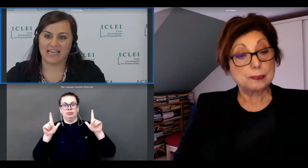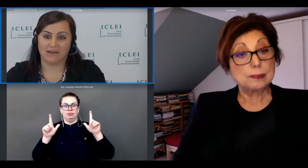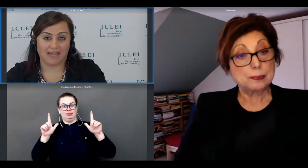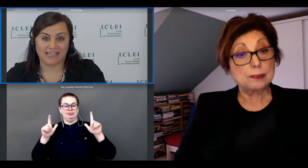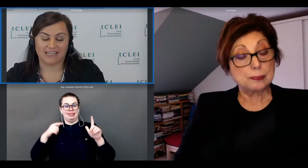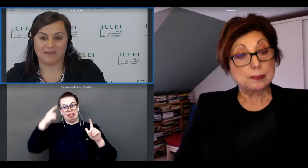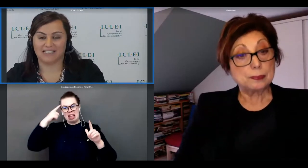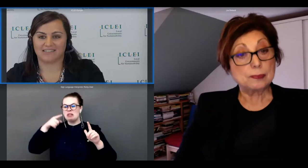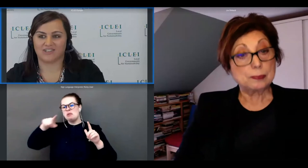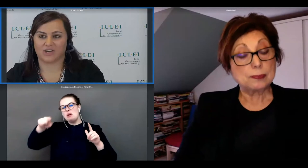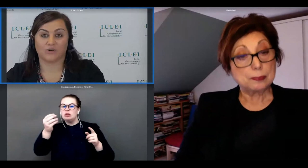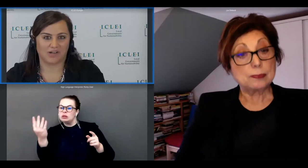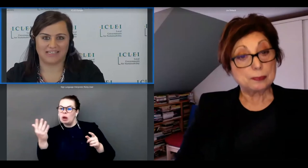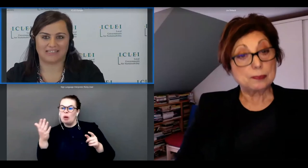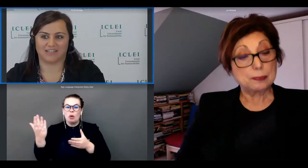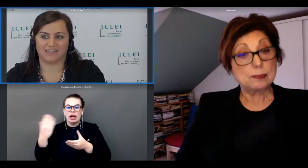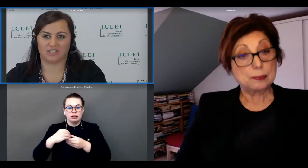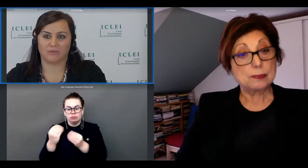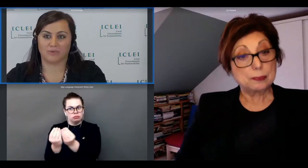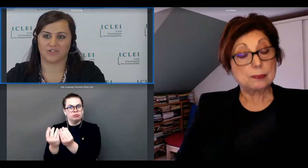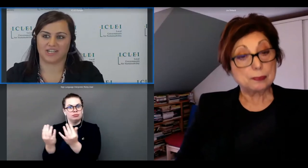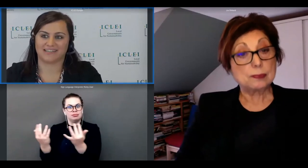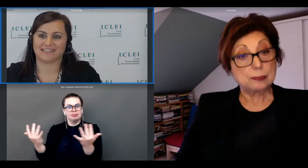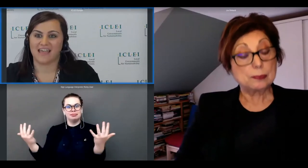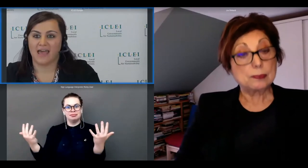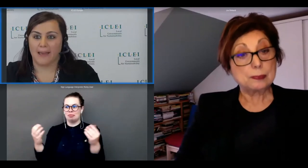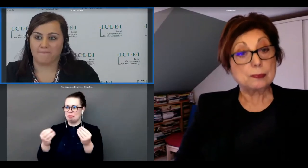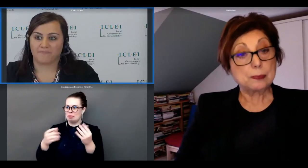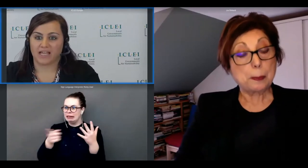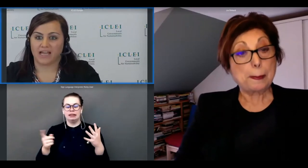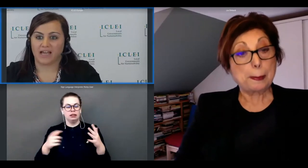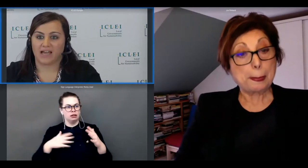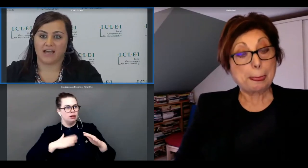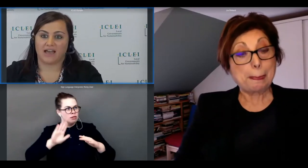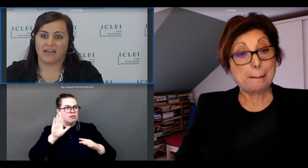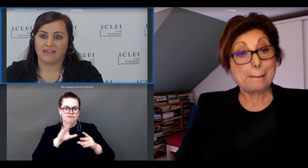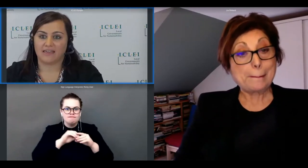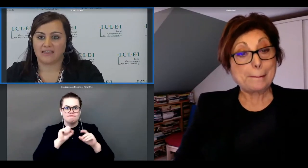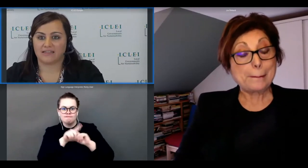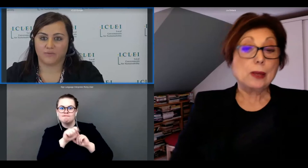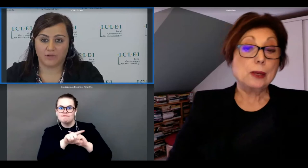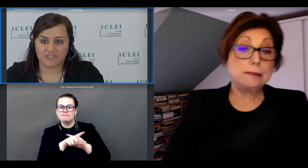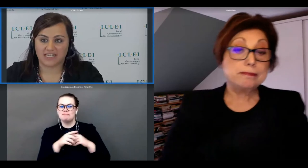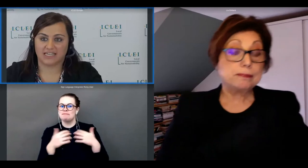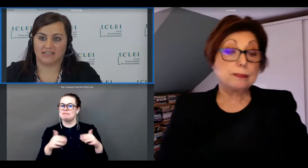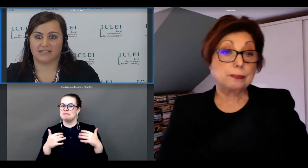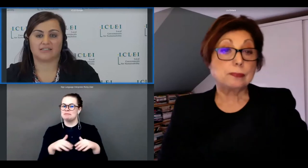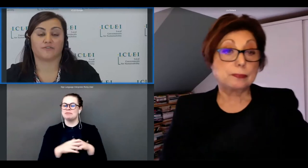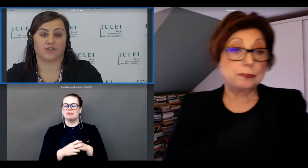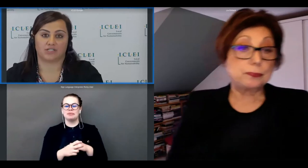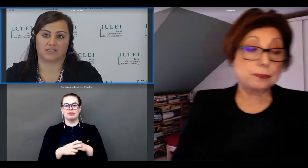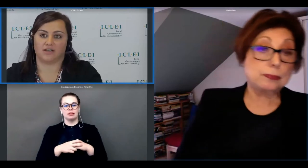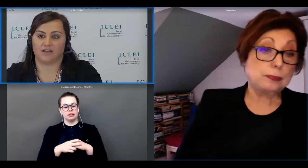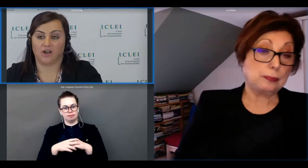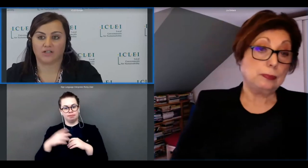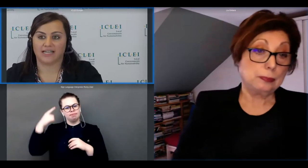in many many such co-creative digital projects um i think that we've seen since the